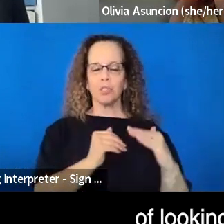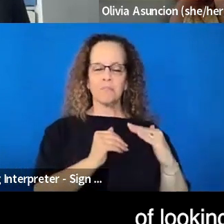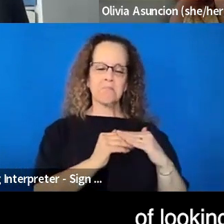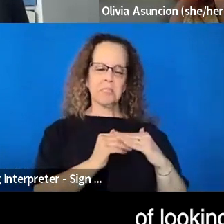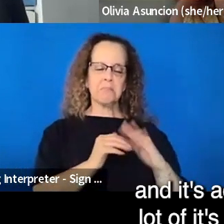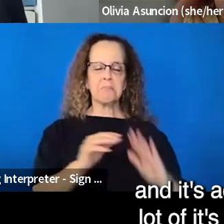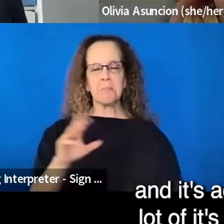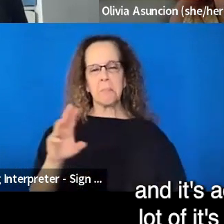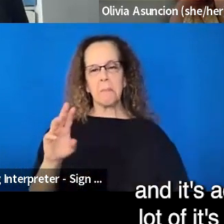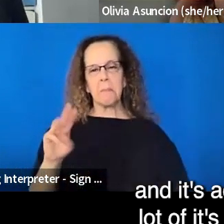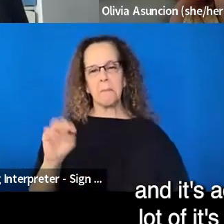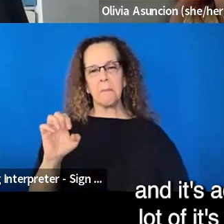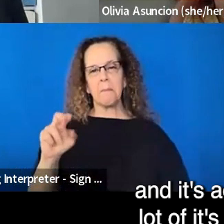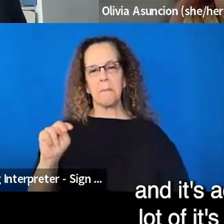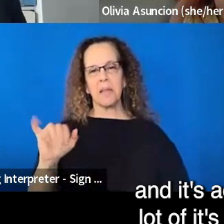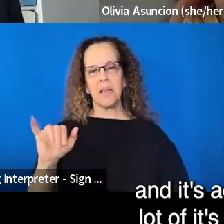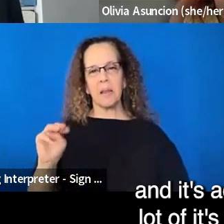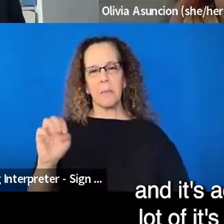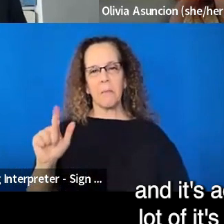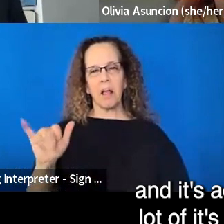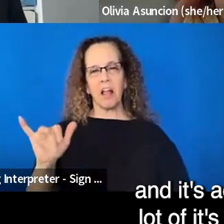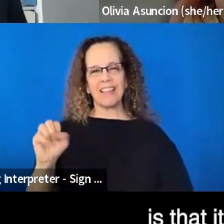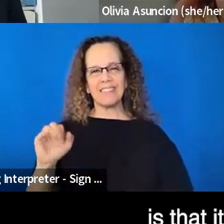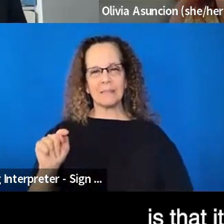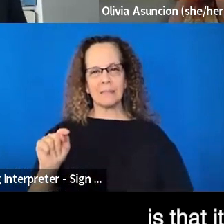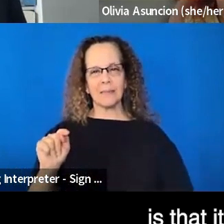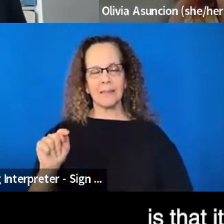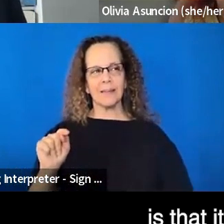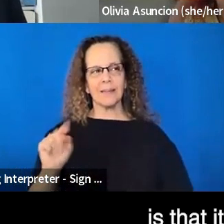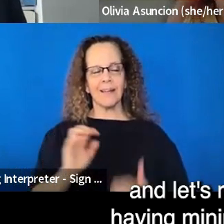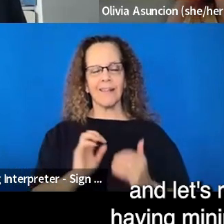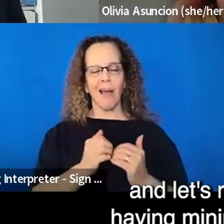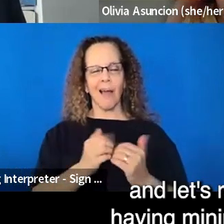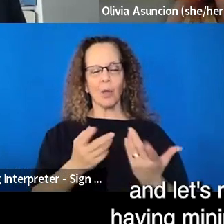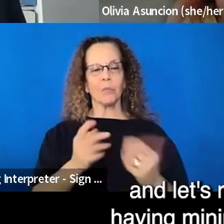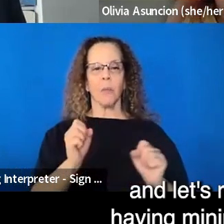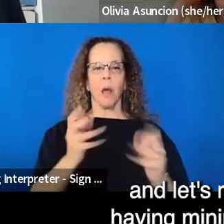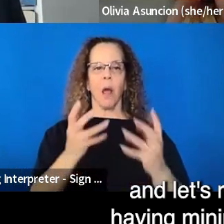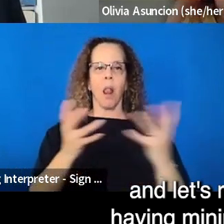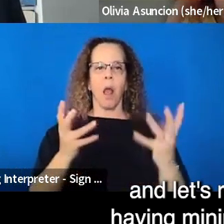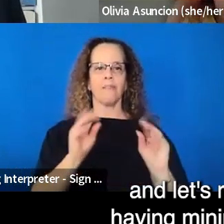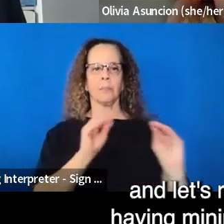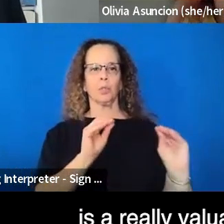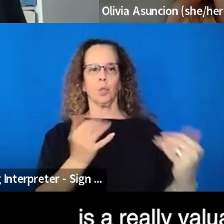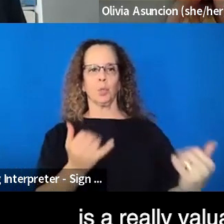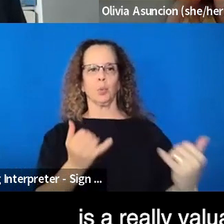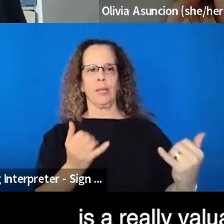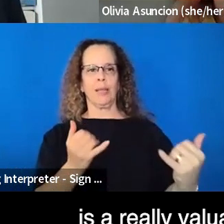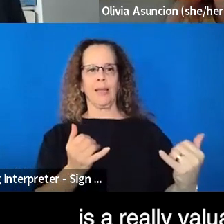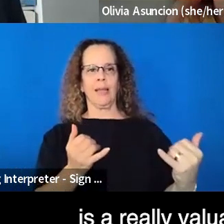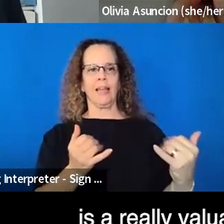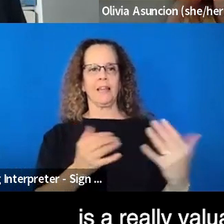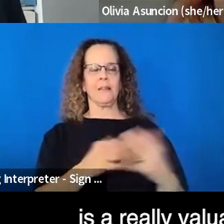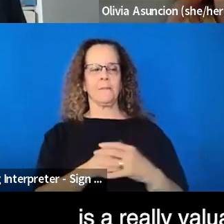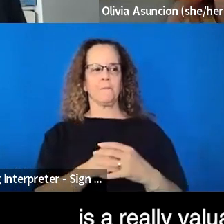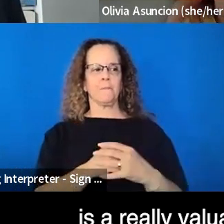looking at the world. And it's actually how a lot of it's taught today. It's that it's important. And let's recognize that having minimum standards is a